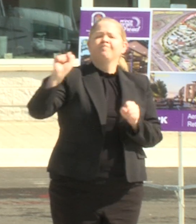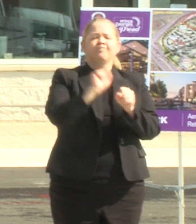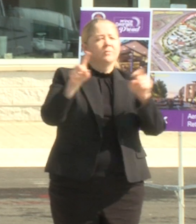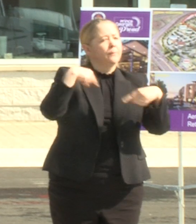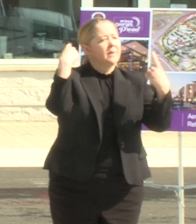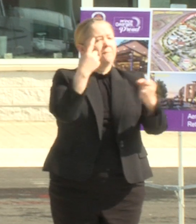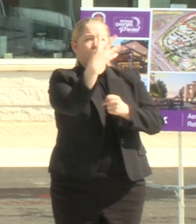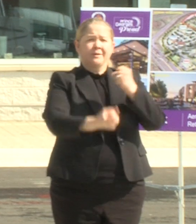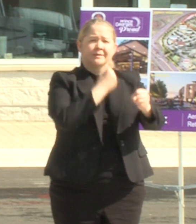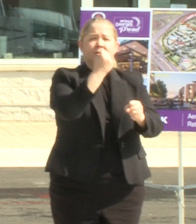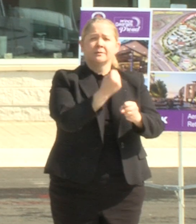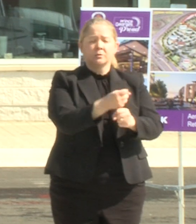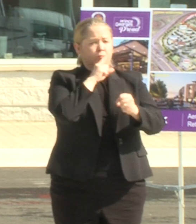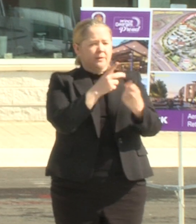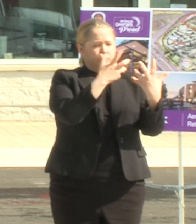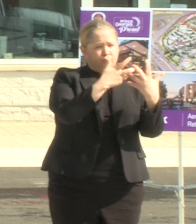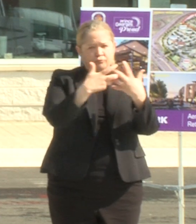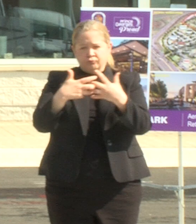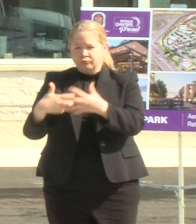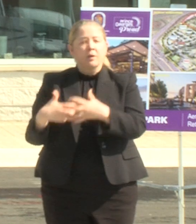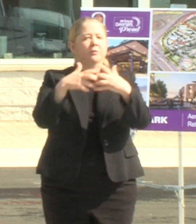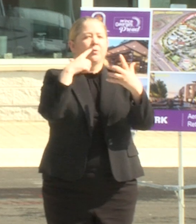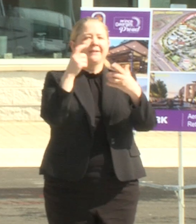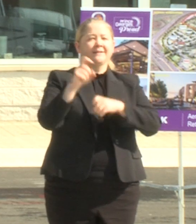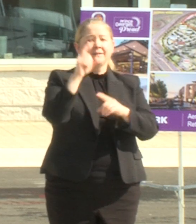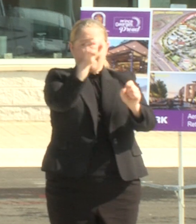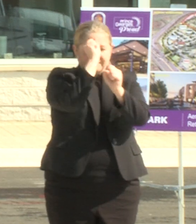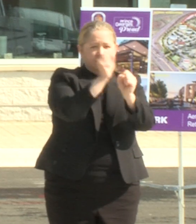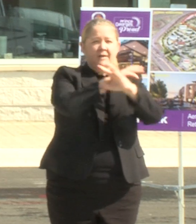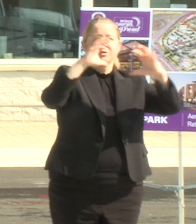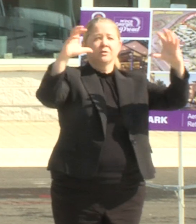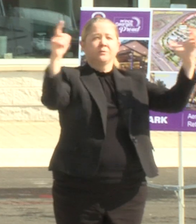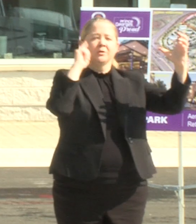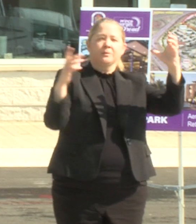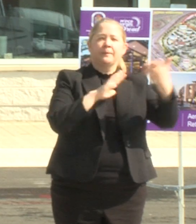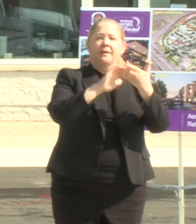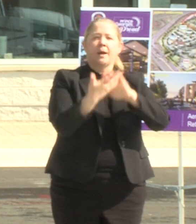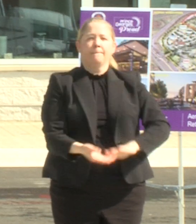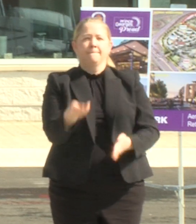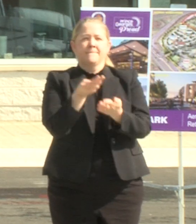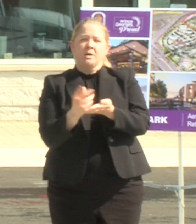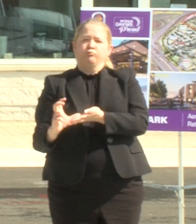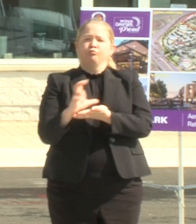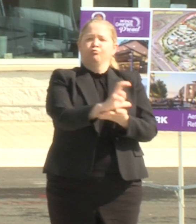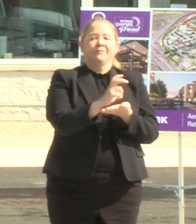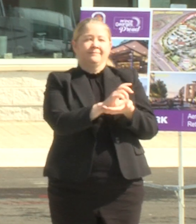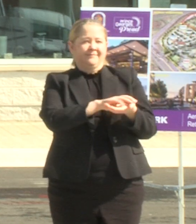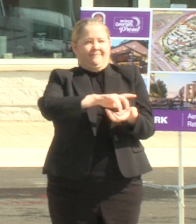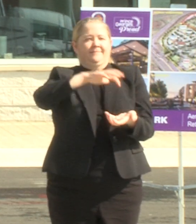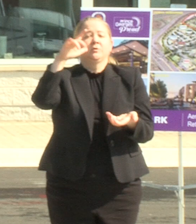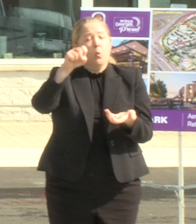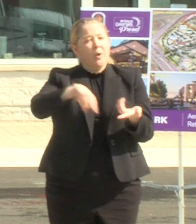four years to line up the pieces that we would need to turn that vision into prosperity for Prince George's County so when I